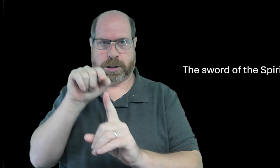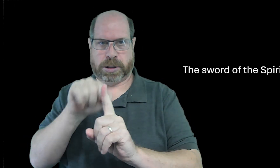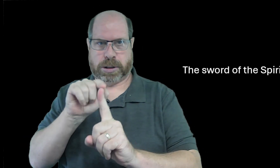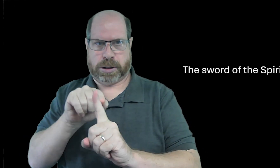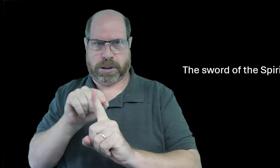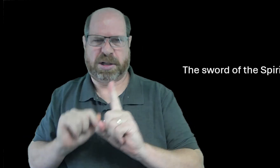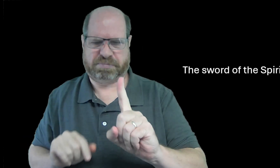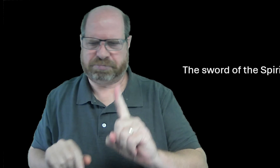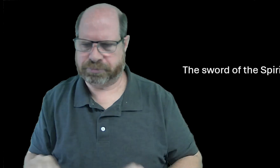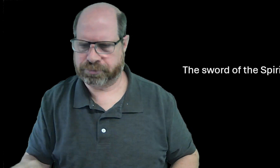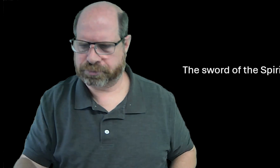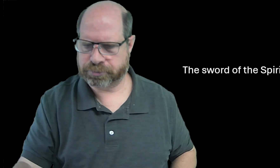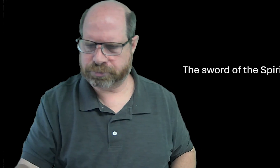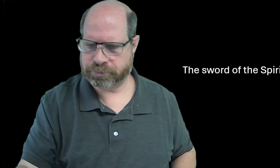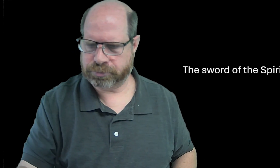the sword of the spirit part of that verse